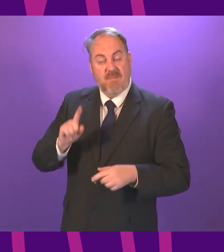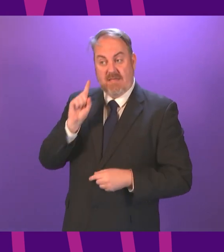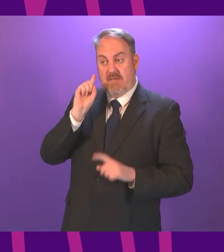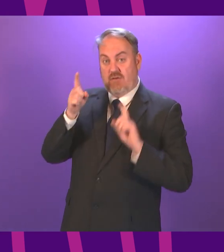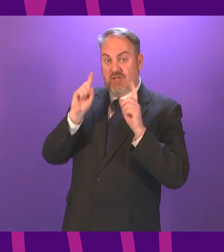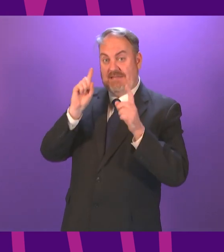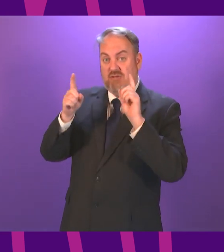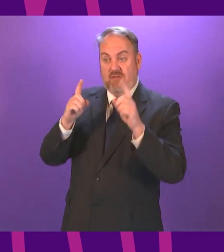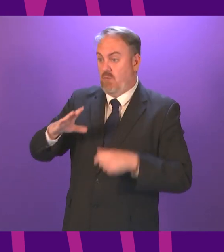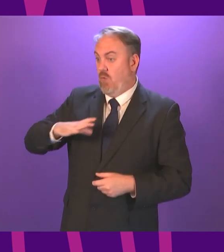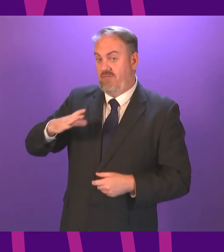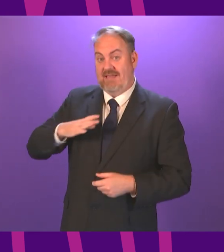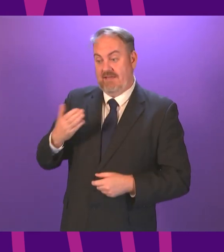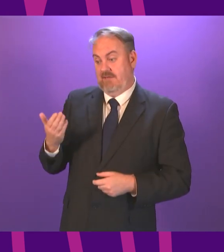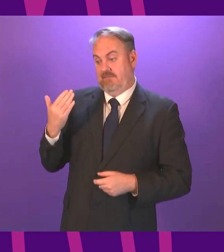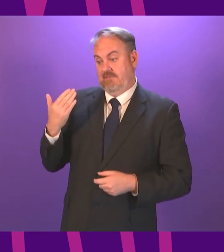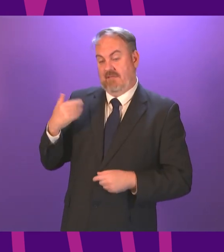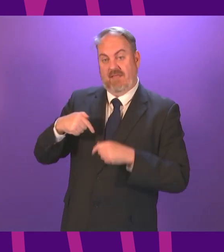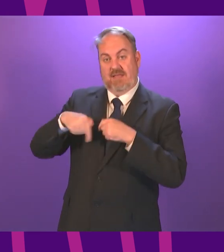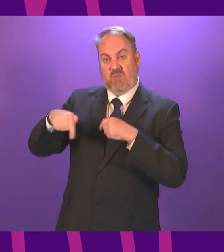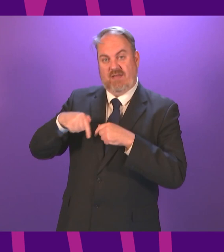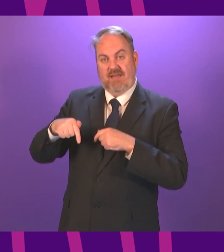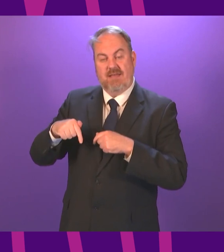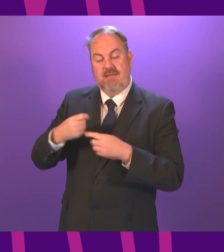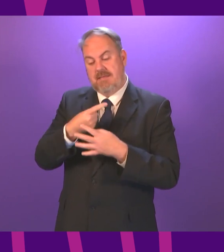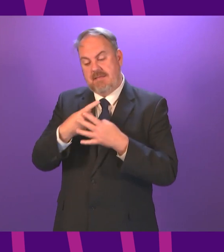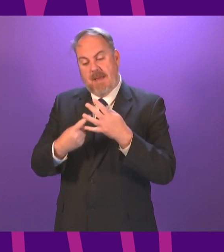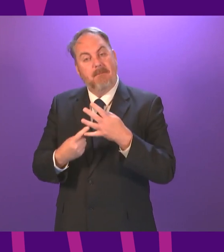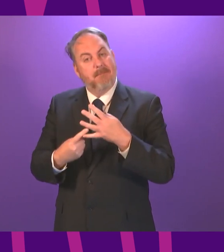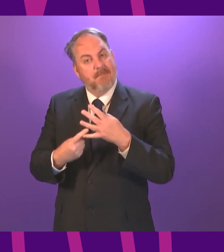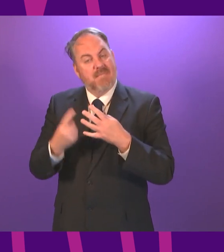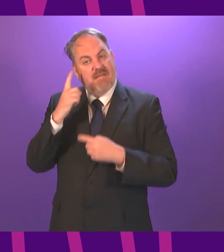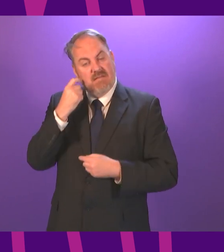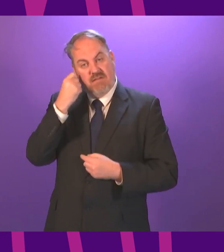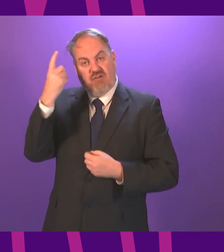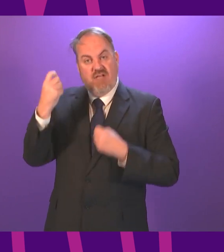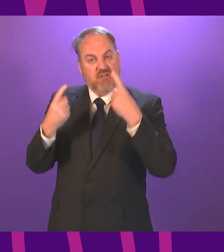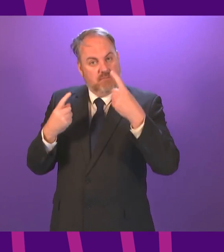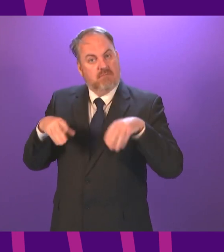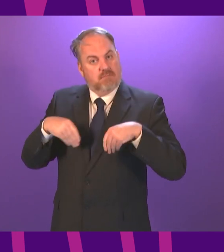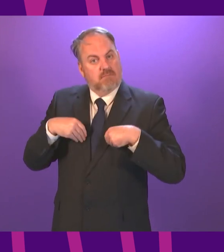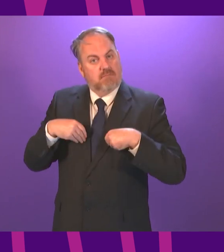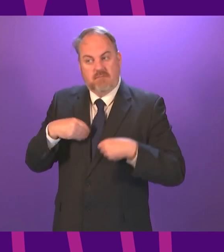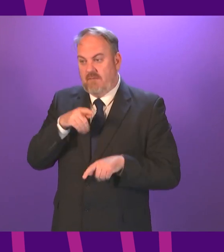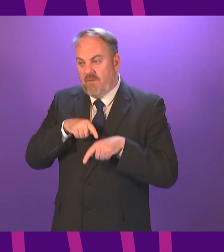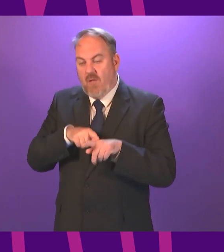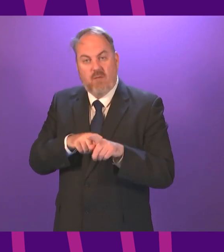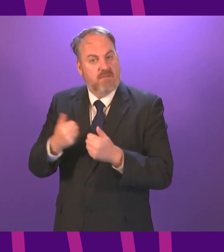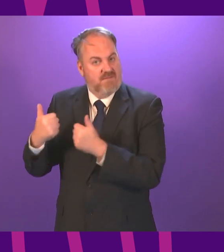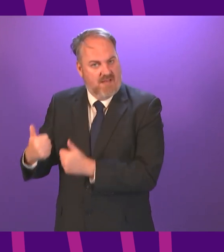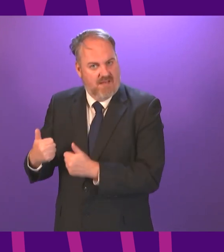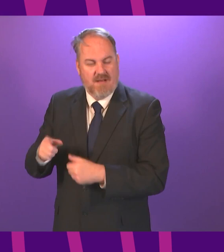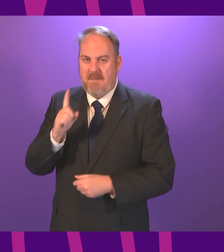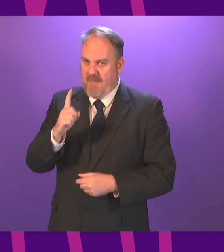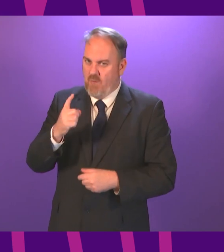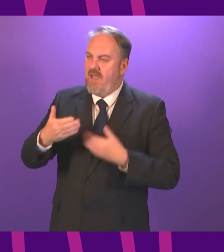at the start of this week. I am pleased to see that some of those suggestions have been put into practice, but I still think we